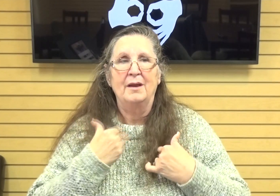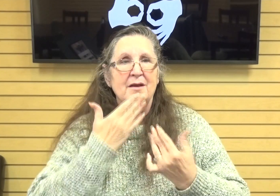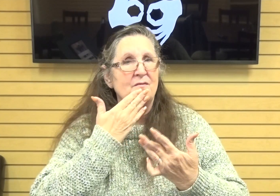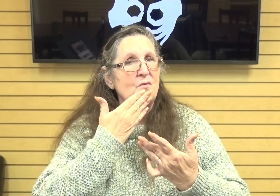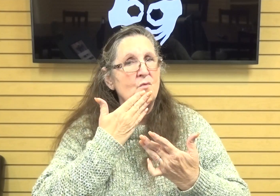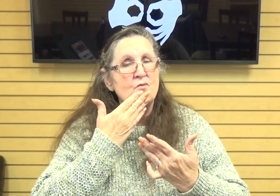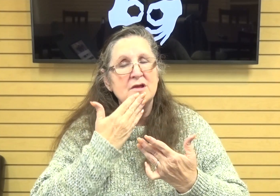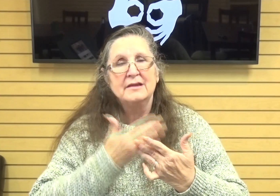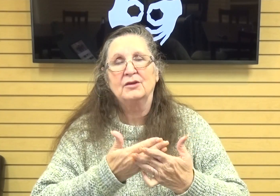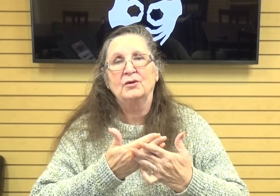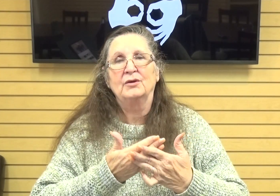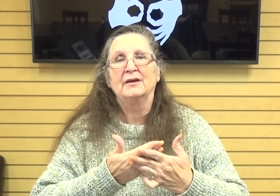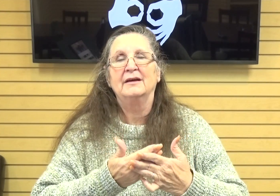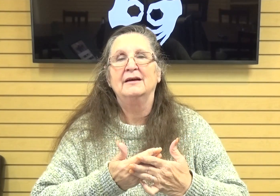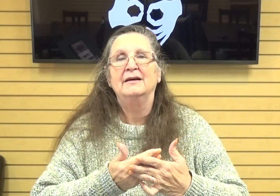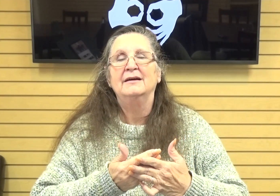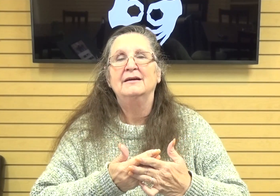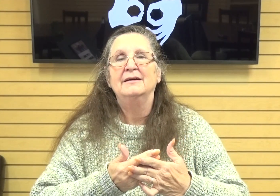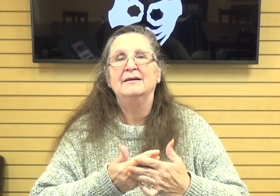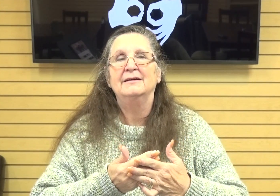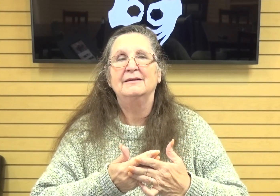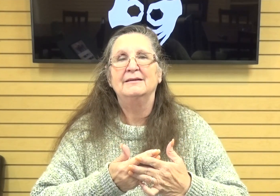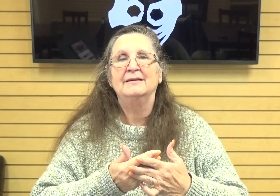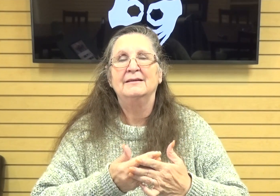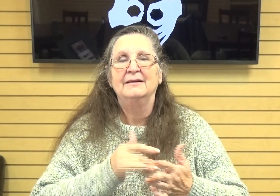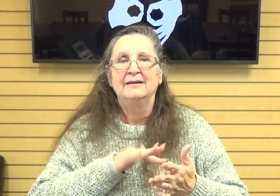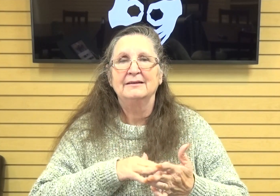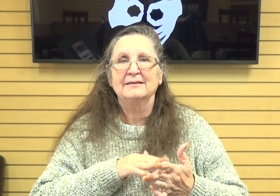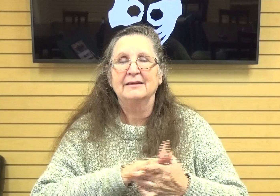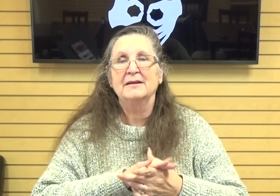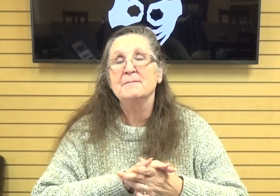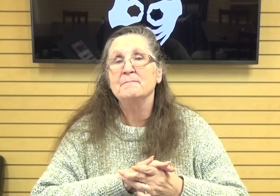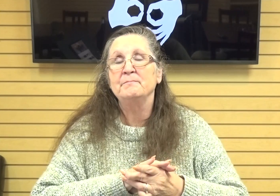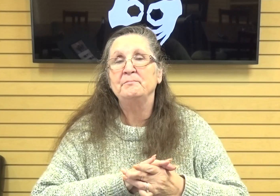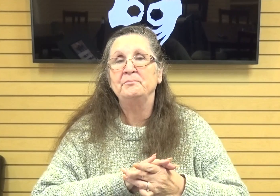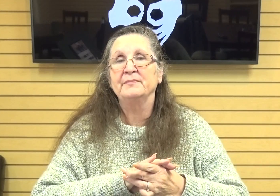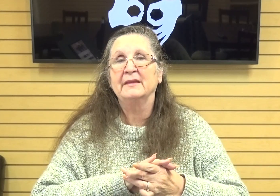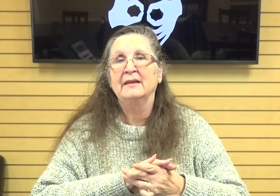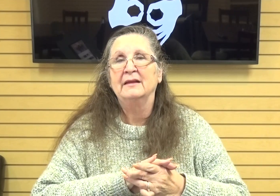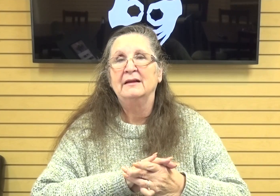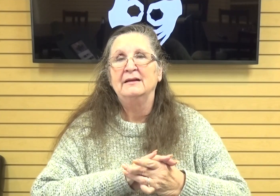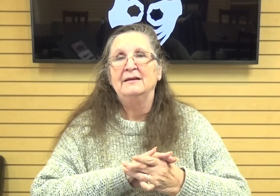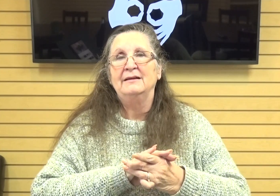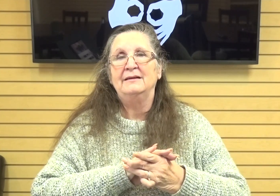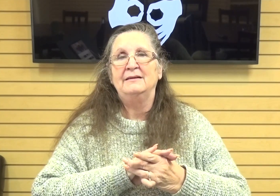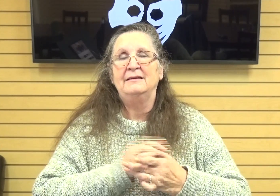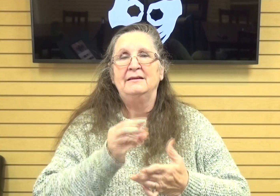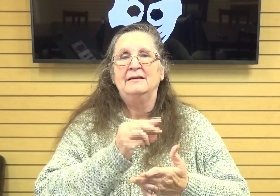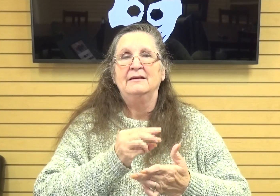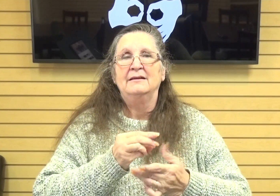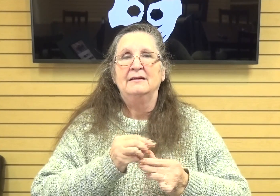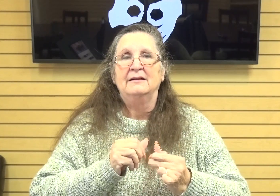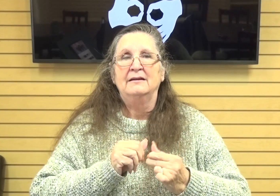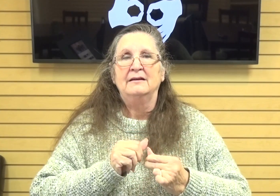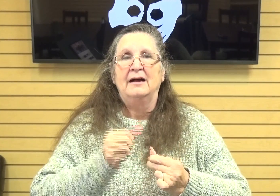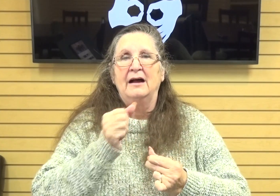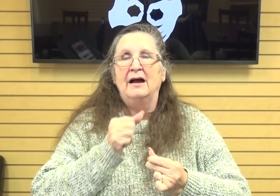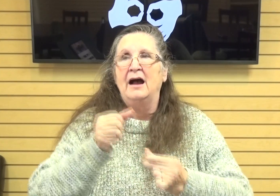um study it was holy hallowed be the name so we were just